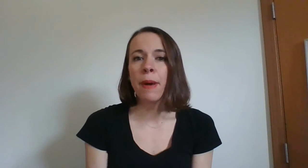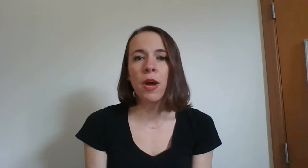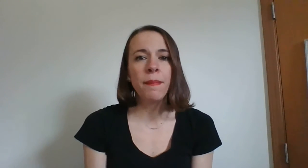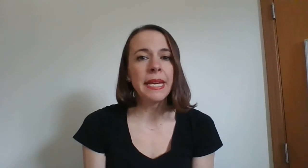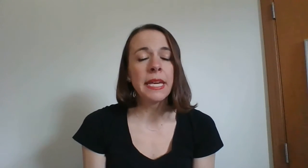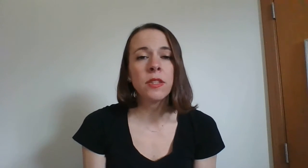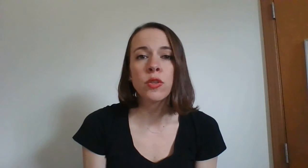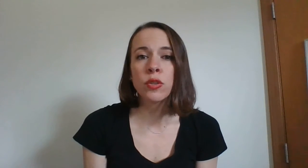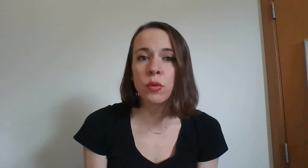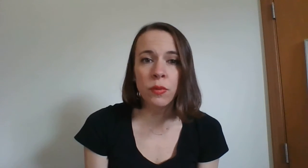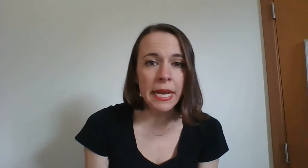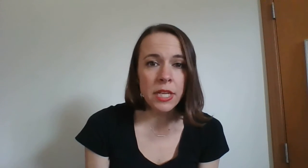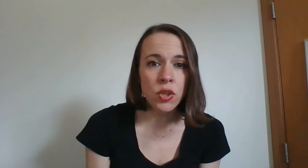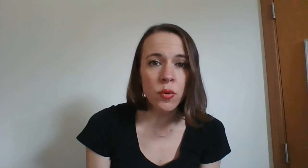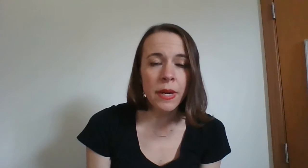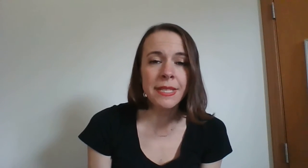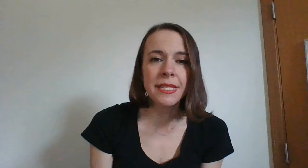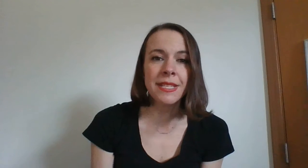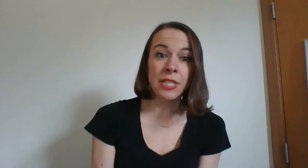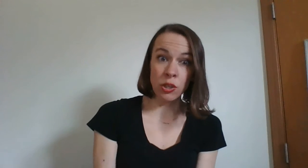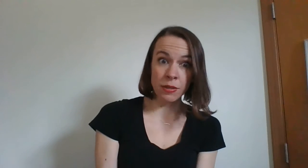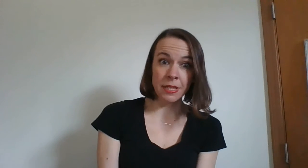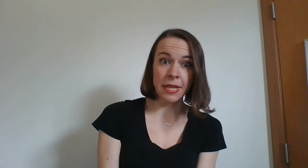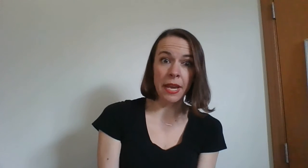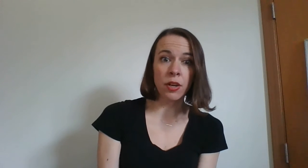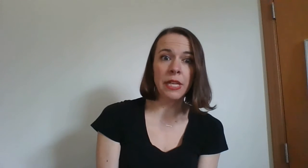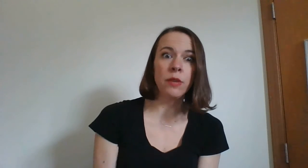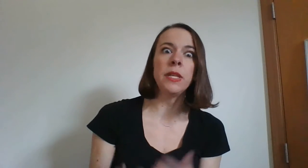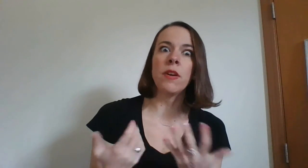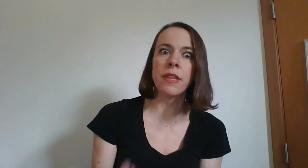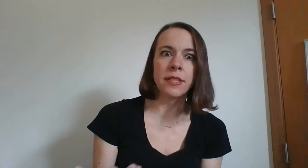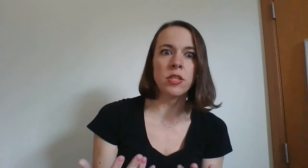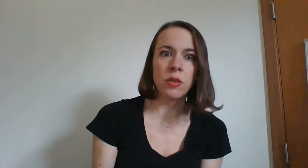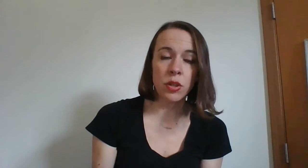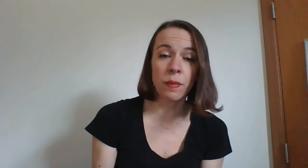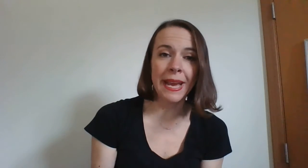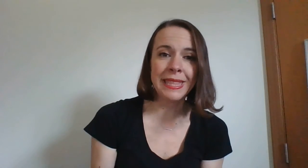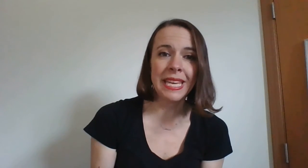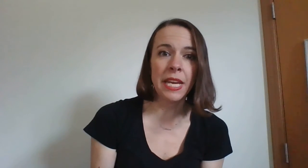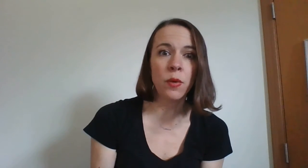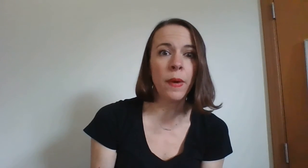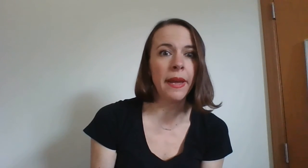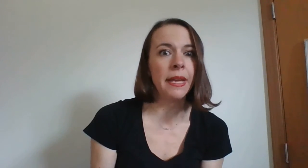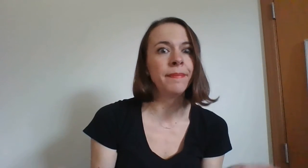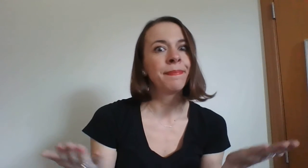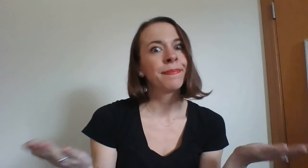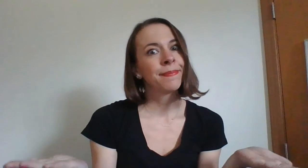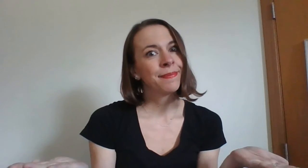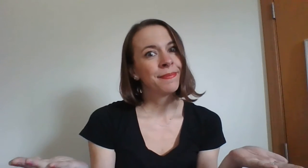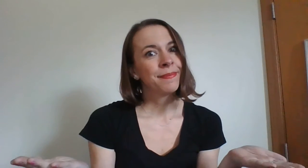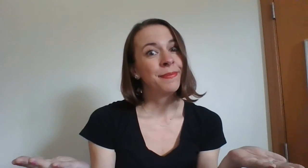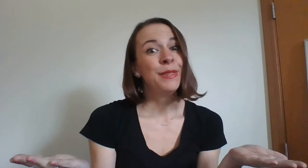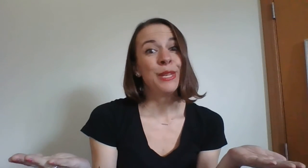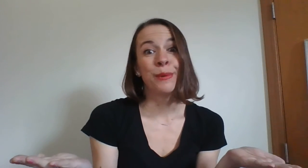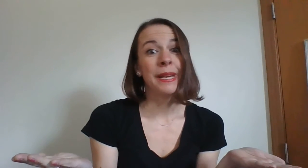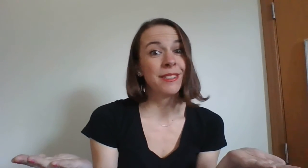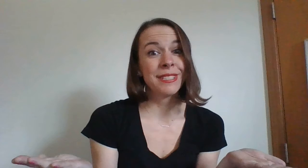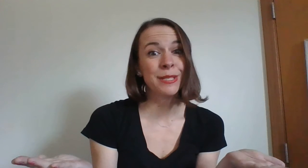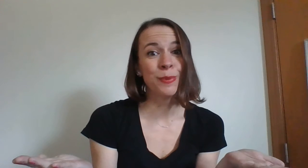on making those great choices use integrity we know that's doing the right thing when no one else is